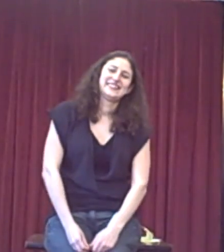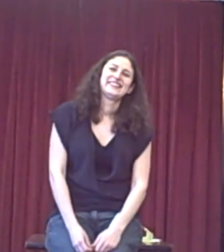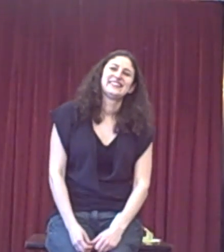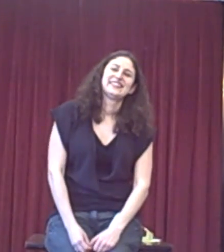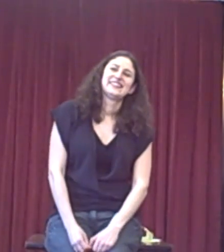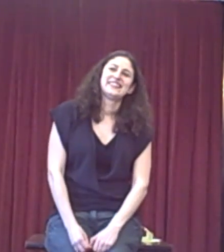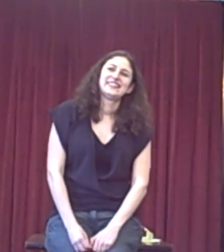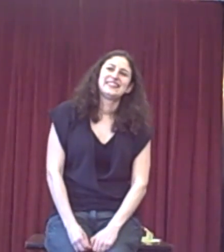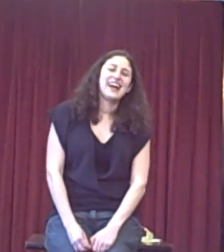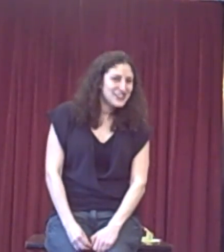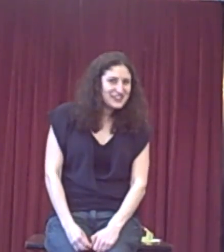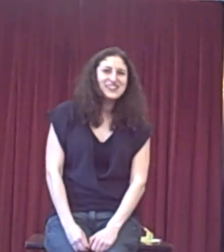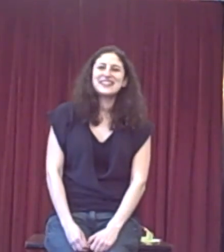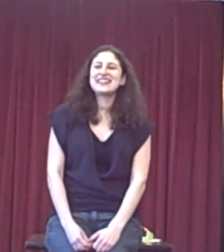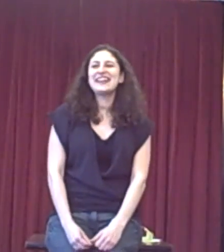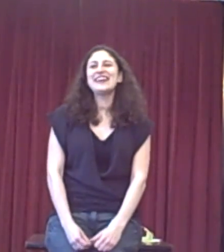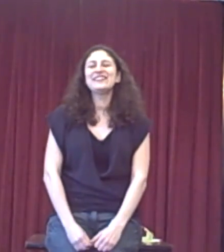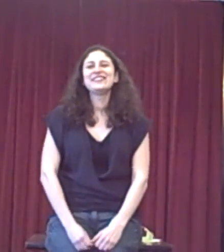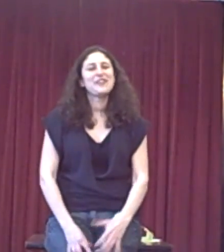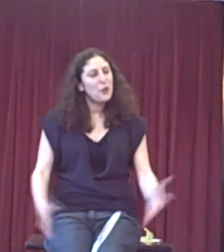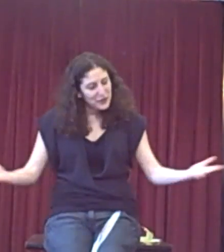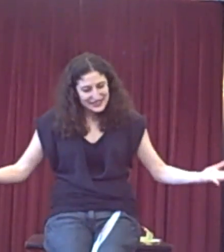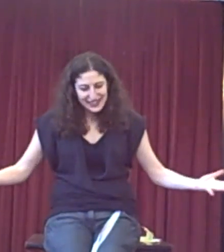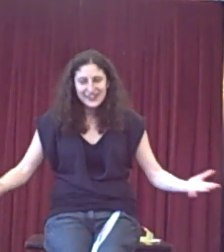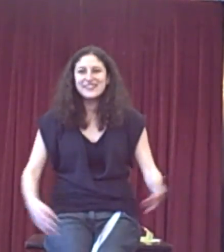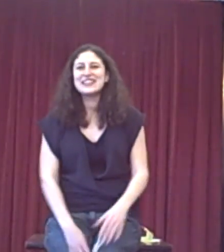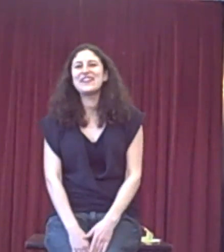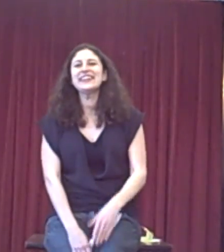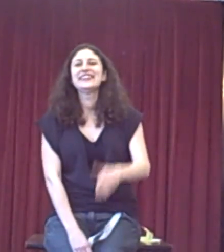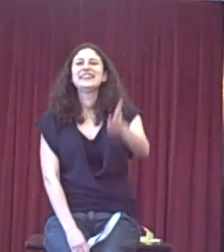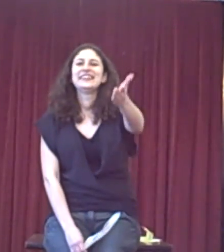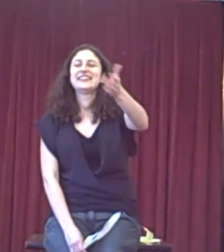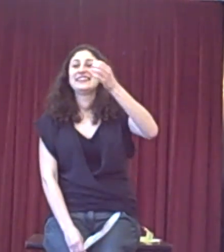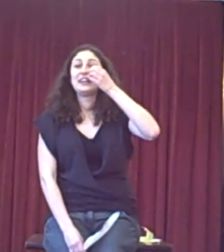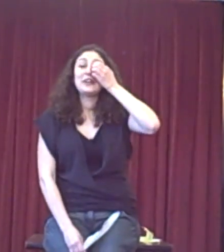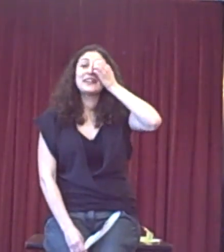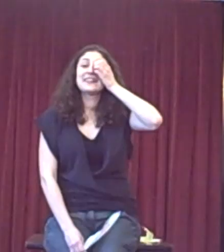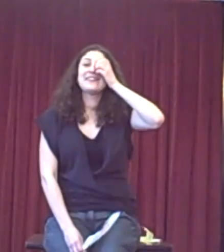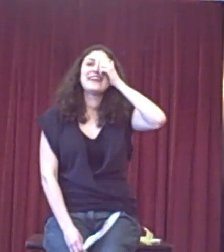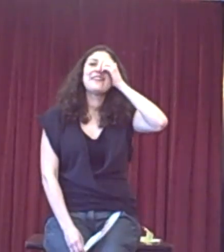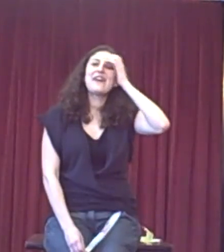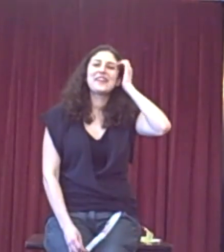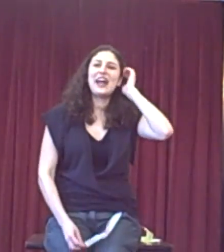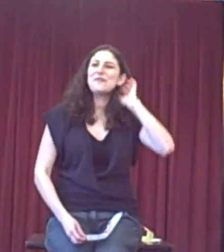Do you need me to stand up? I do need you to stand up. We always stand up when we speak. Lucas, can we have the camera?